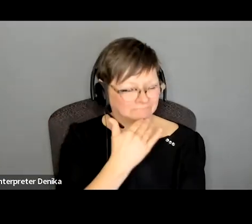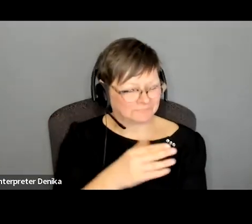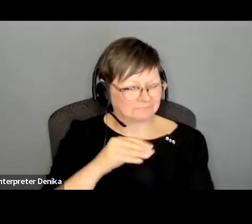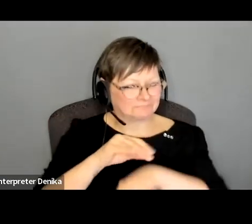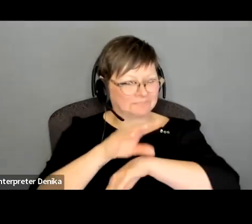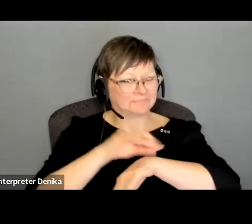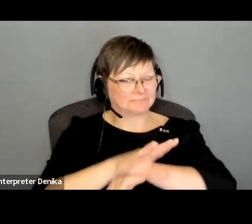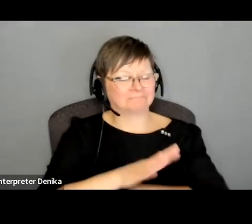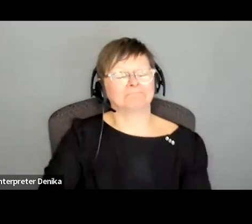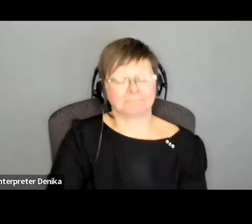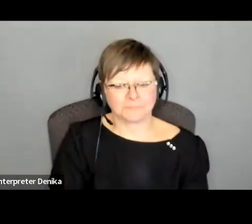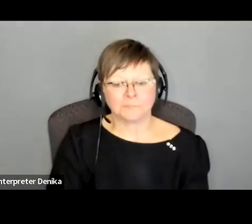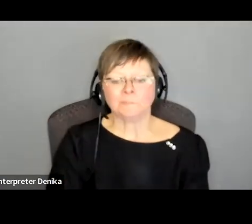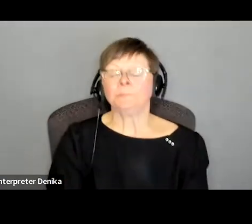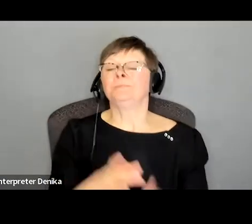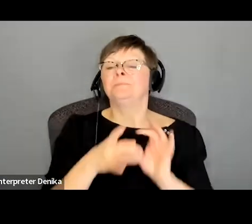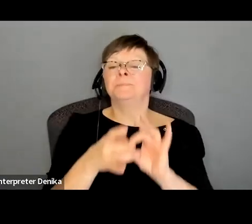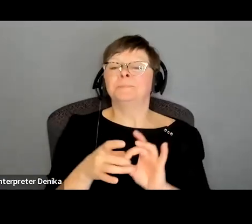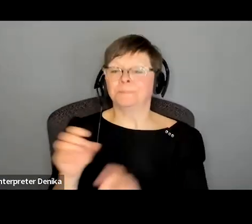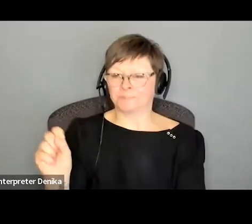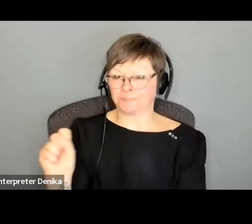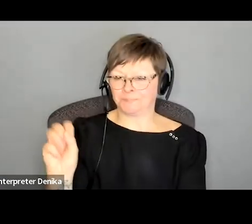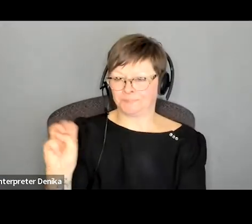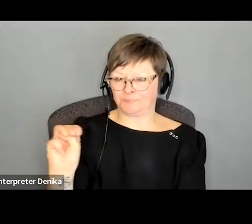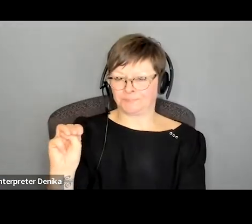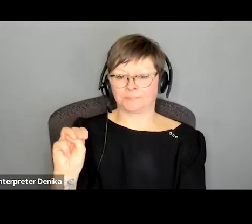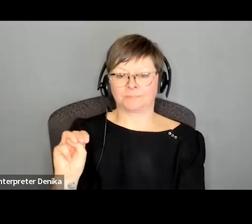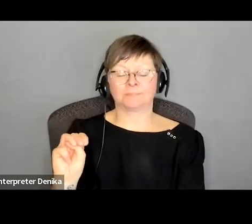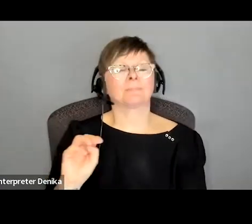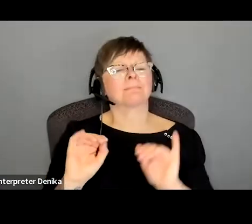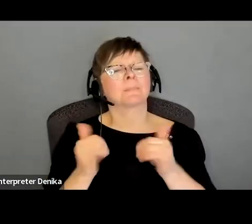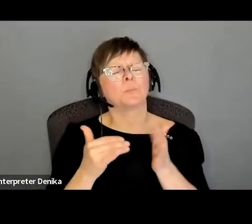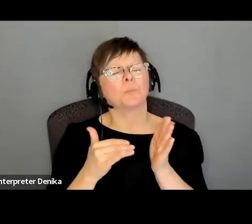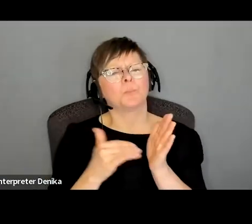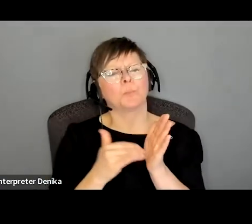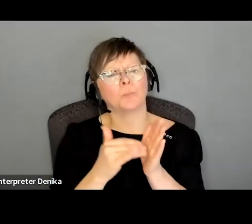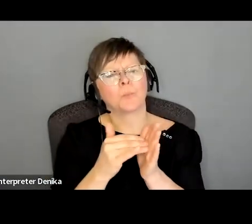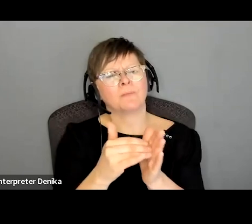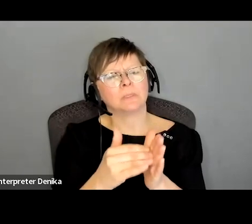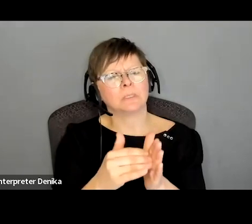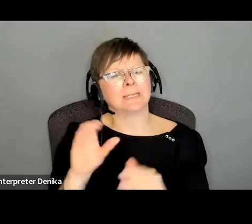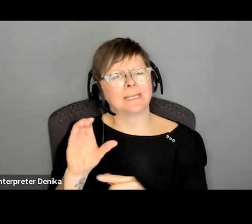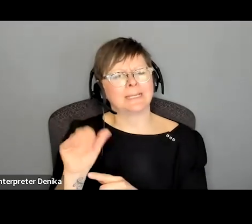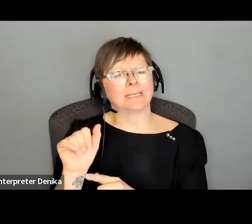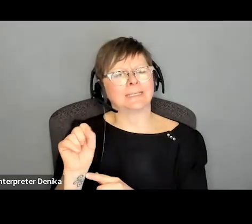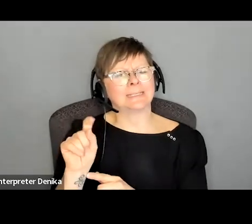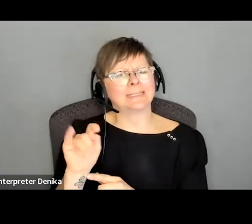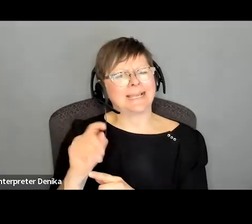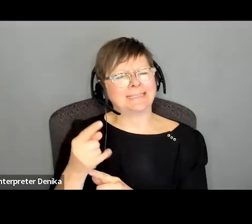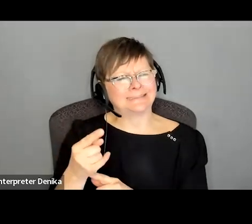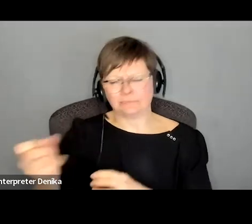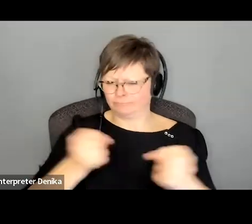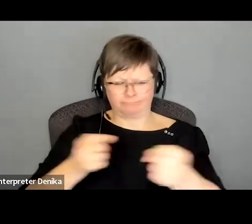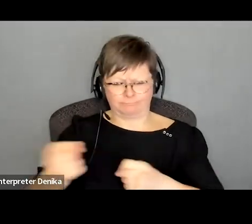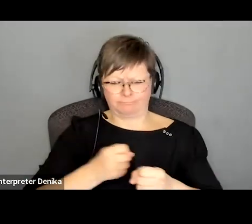related to social media how often if at all does casting look up an actor's website